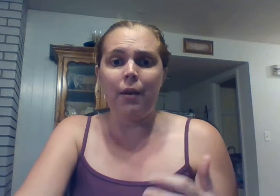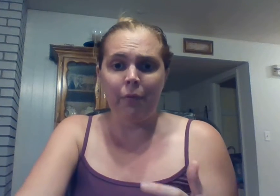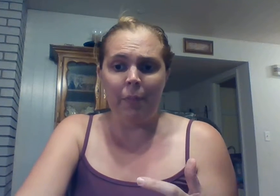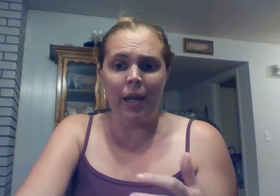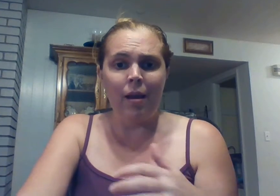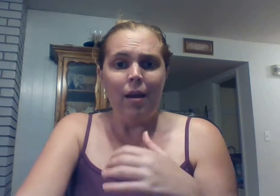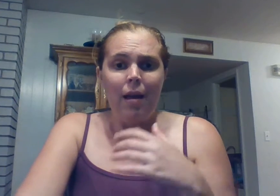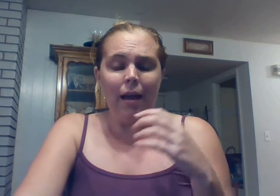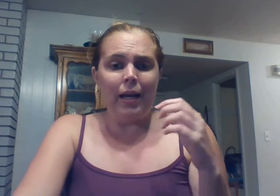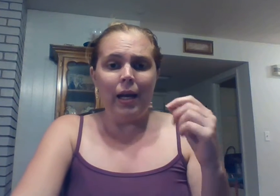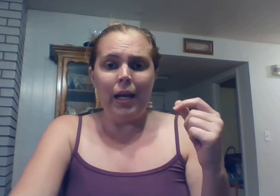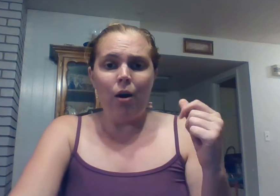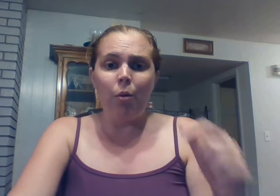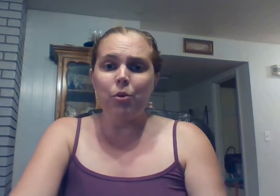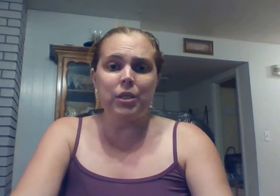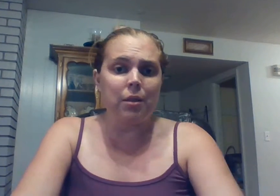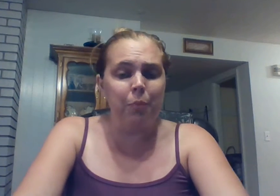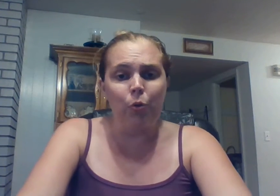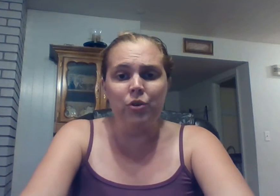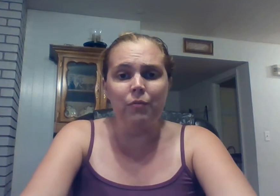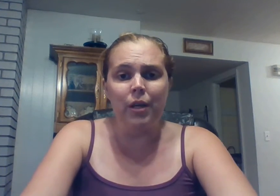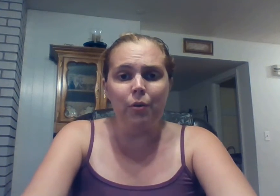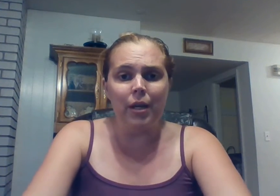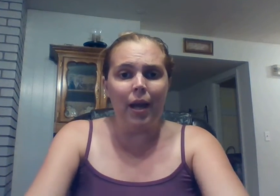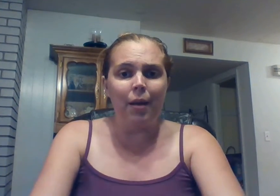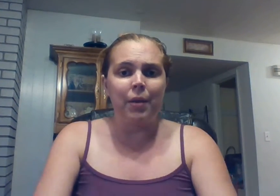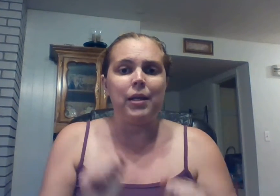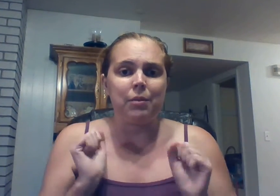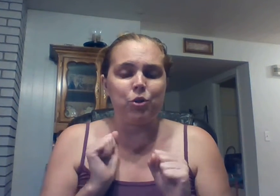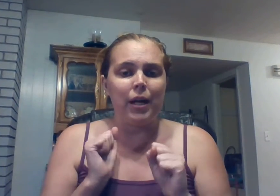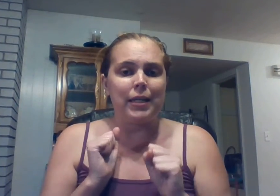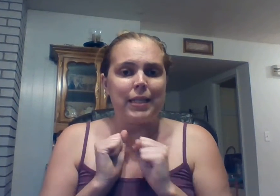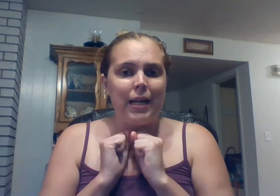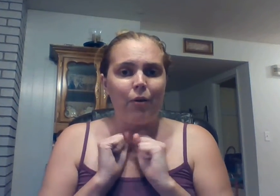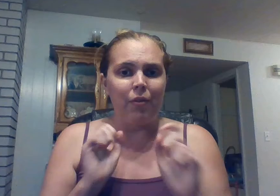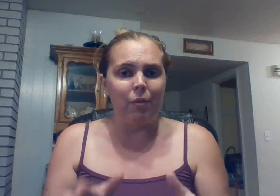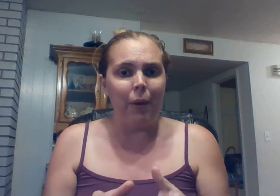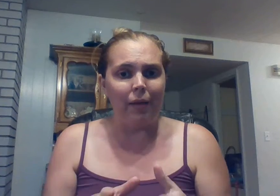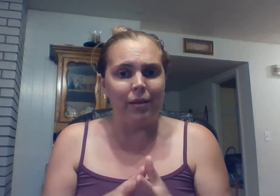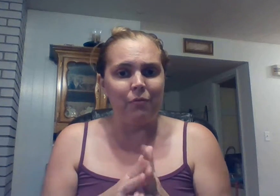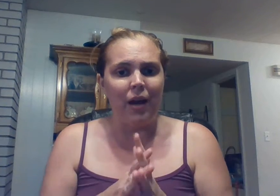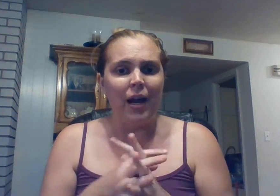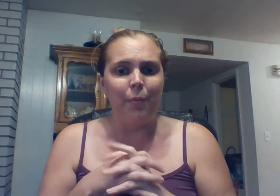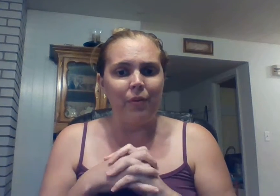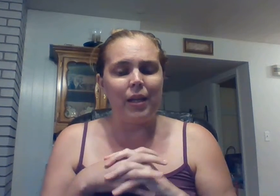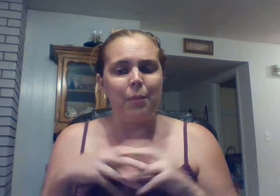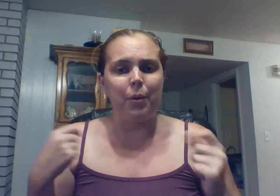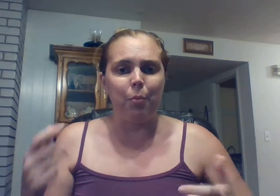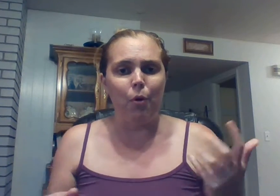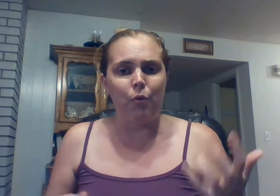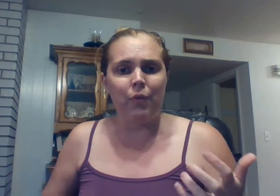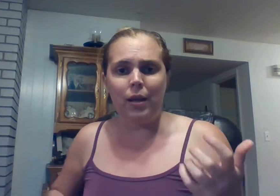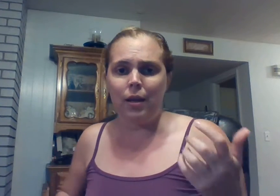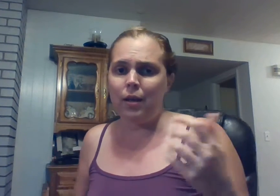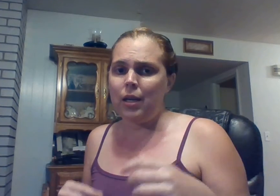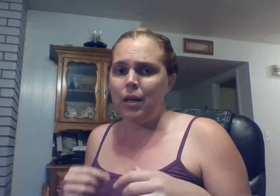day for me and i almost didn't post a video today because i'm trying to send out all these positive vibes and keep people motivated and